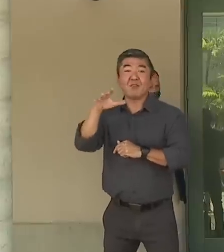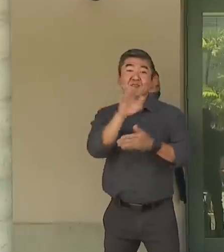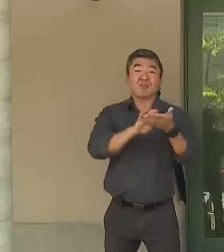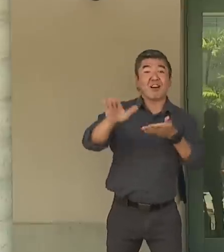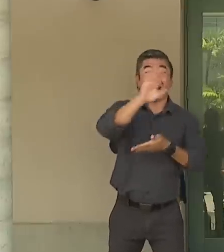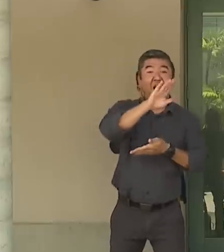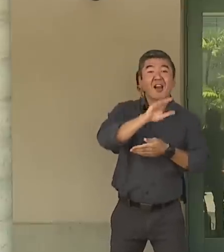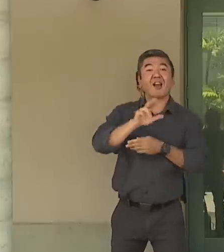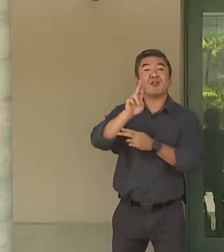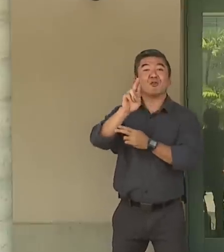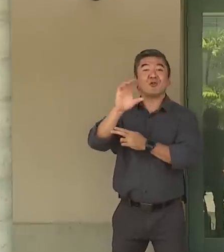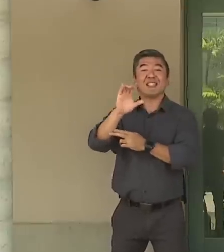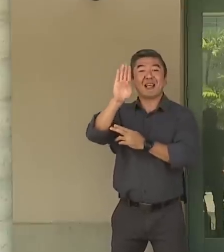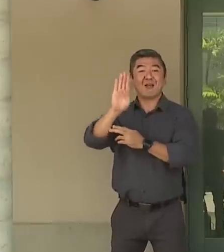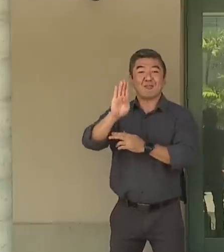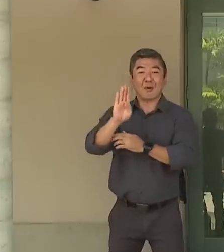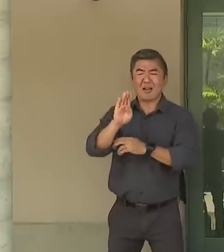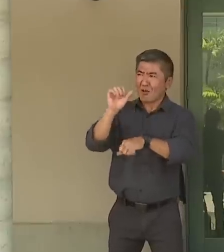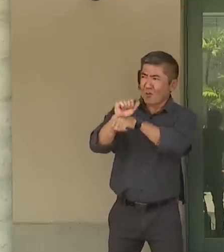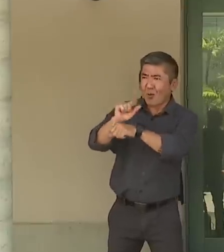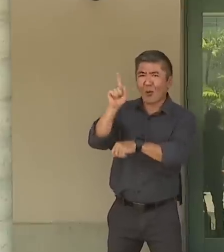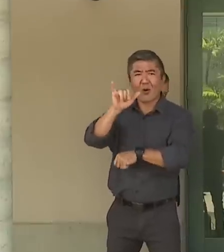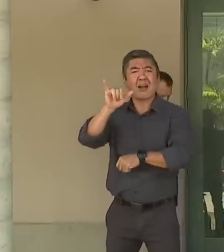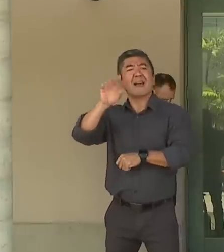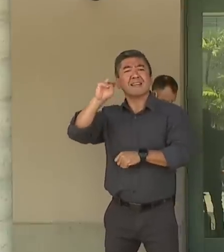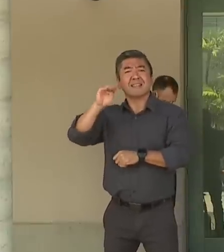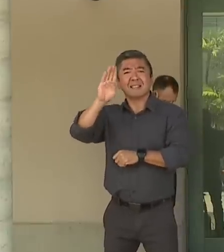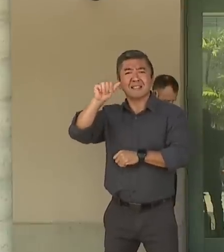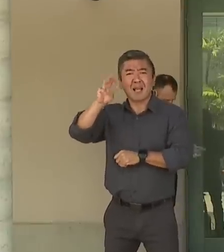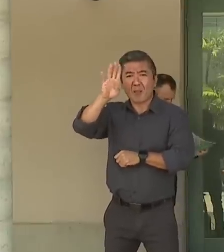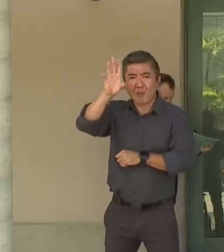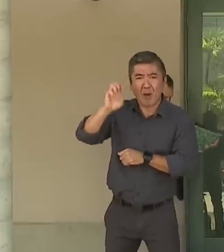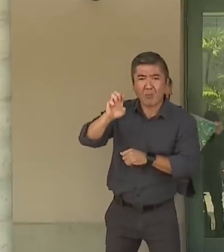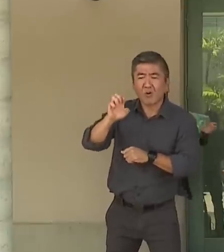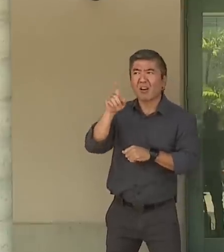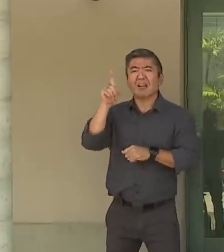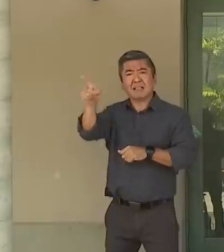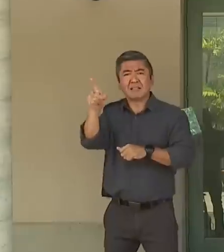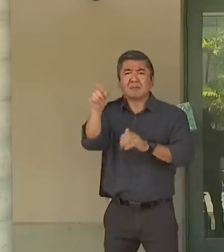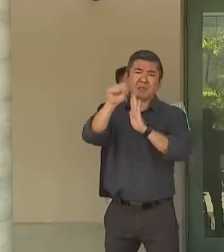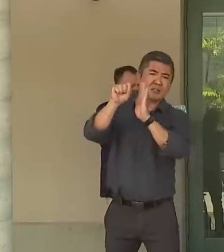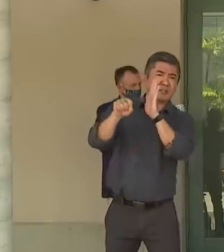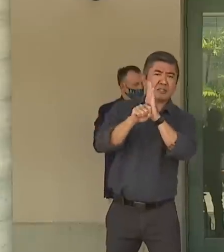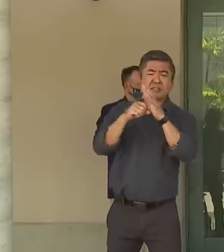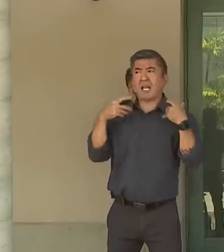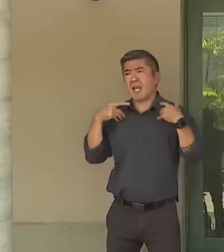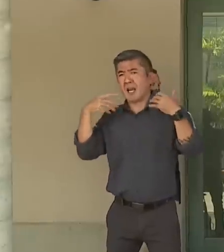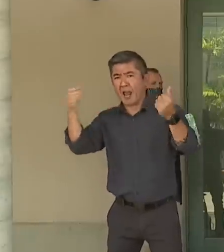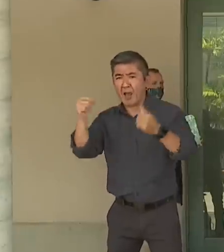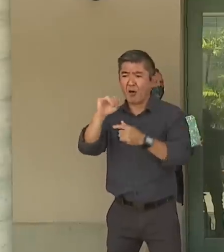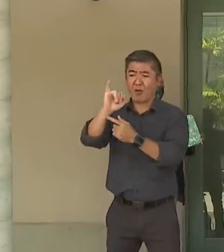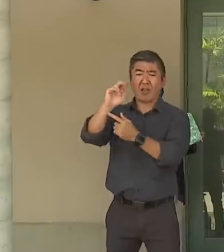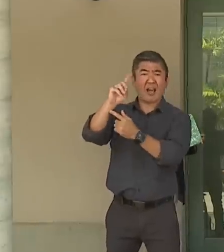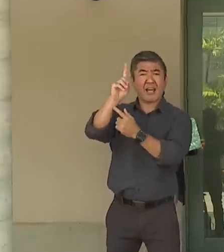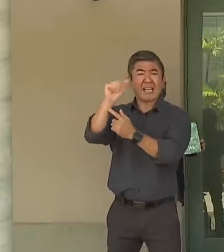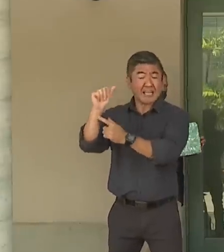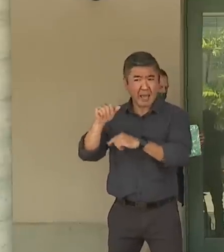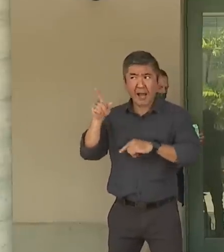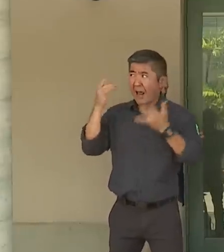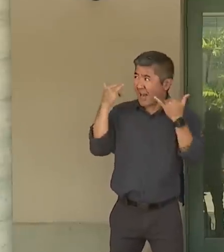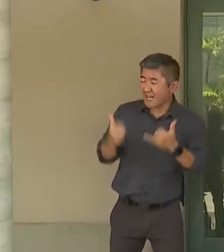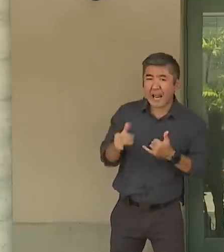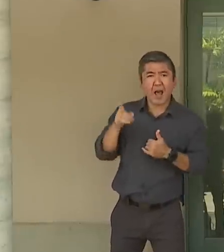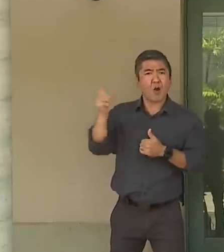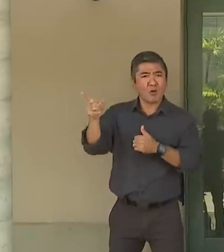worked in Zimbabwe, was a director of health for the state of Indiana. And he's now in Washington DC serving as our as our